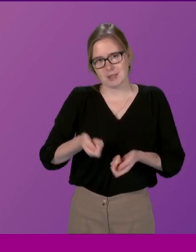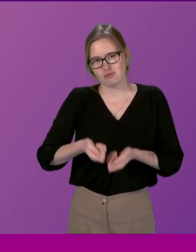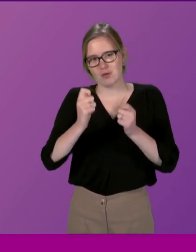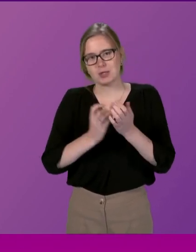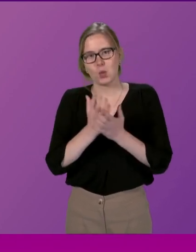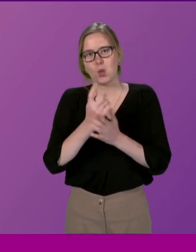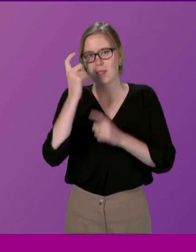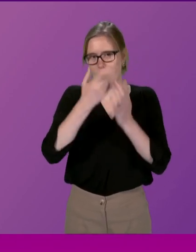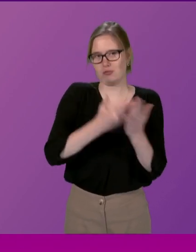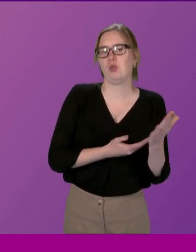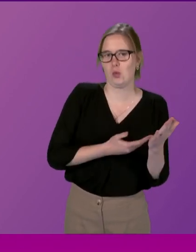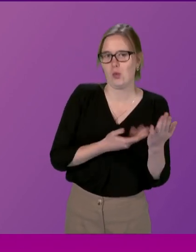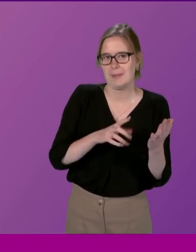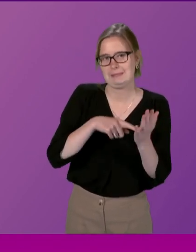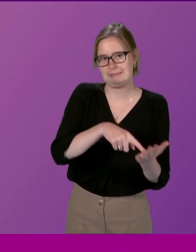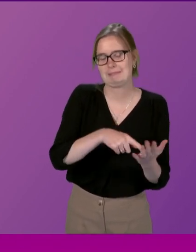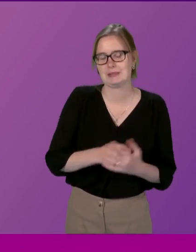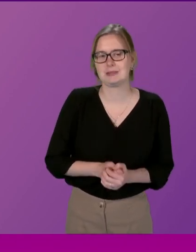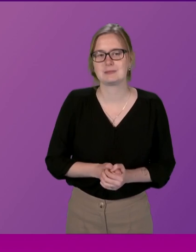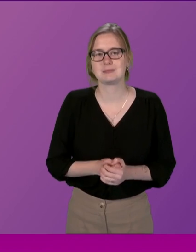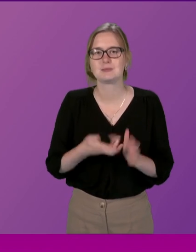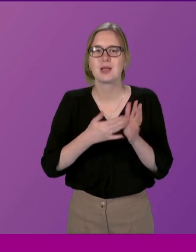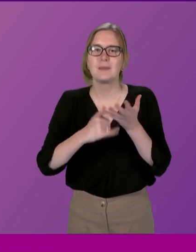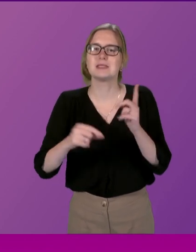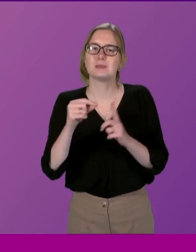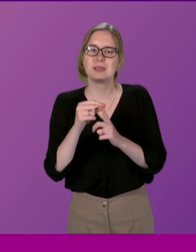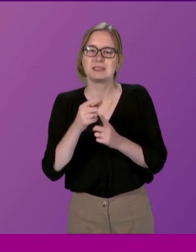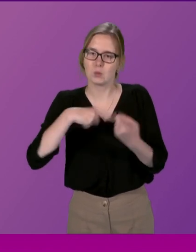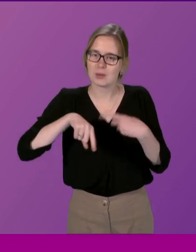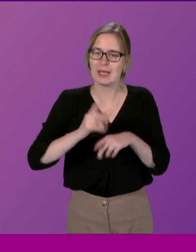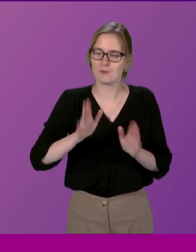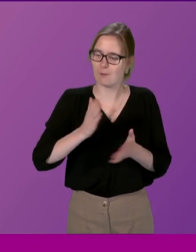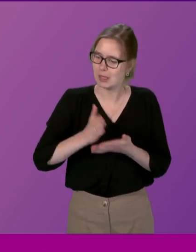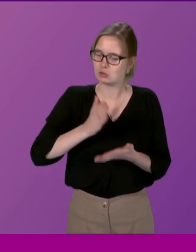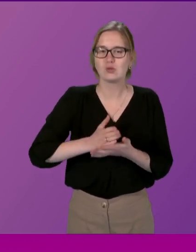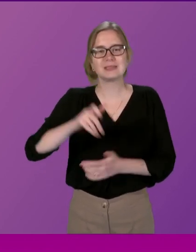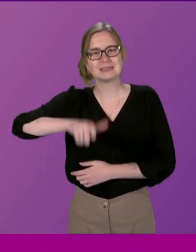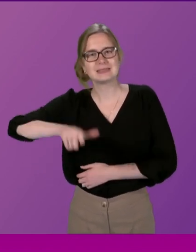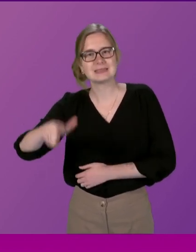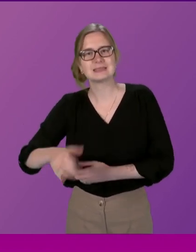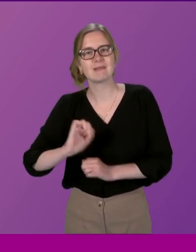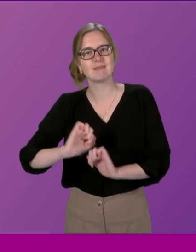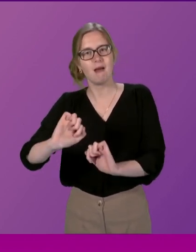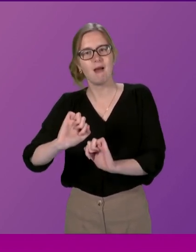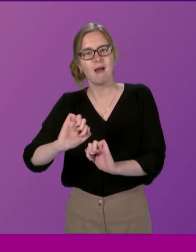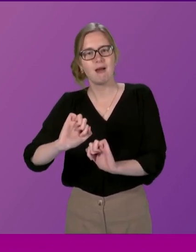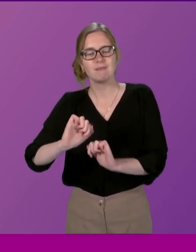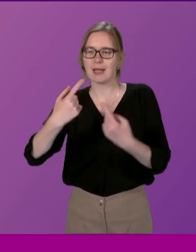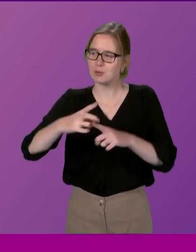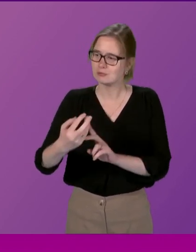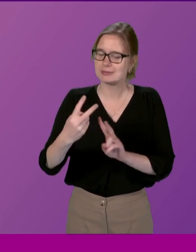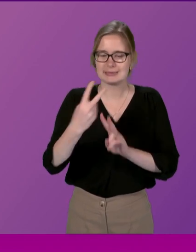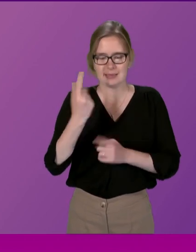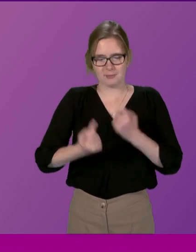in the inquiry report as MSPs we must ensure that citizens are able to see